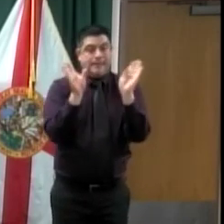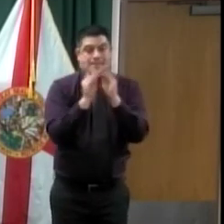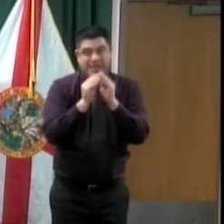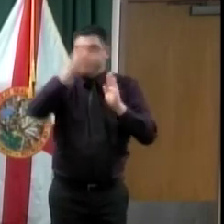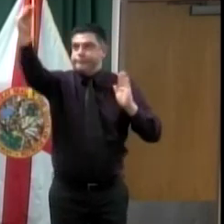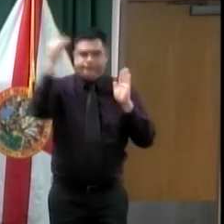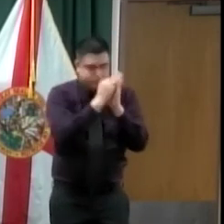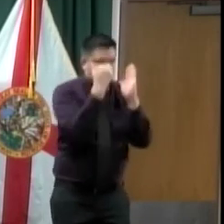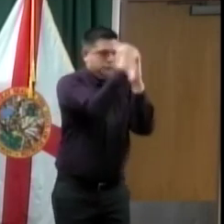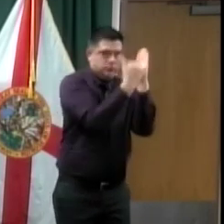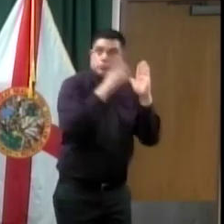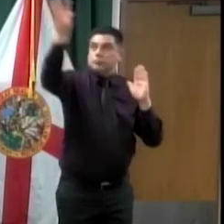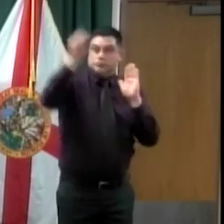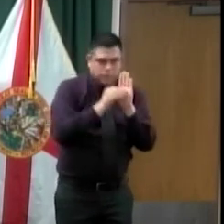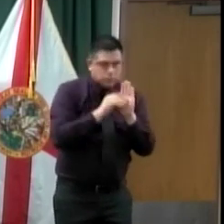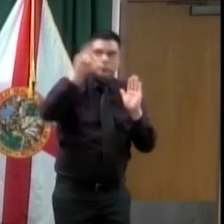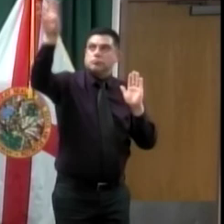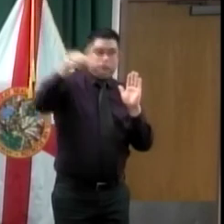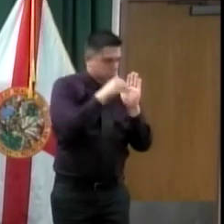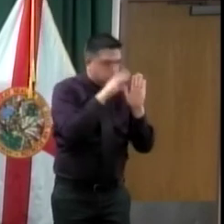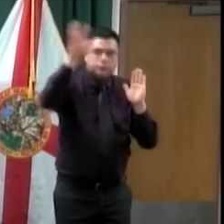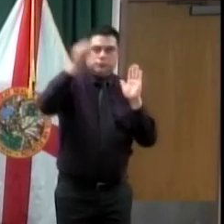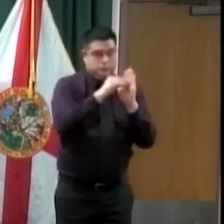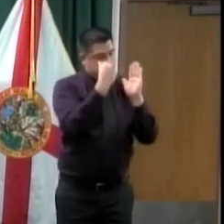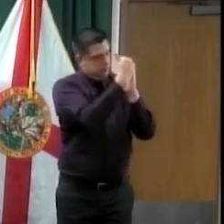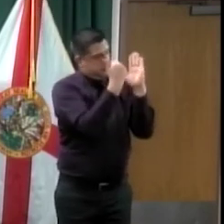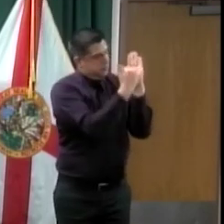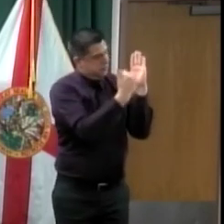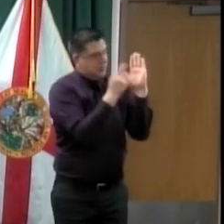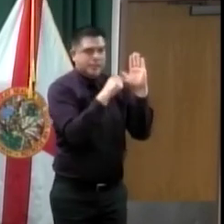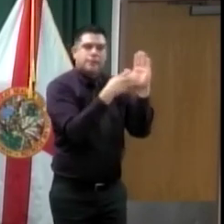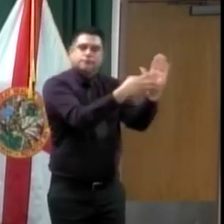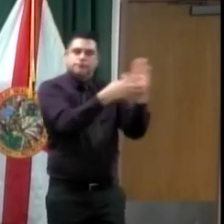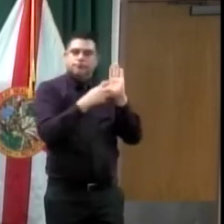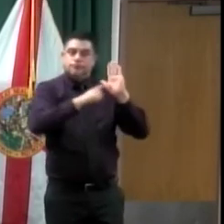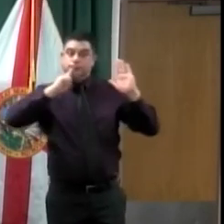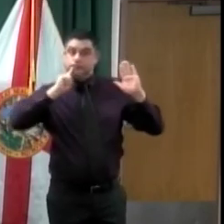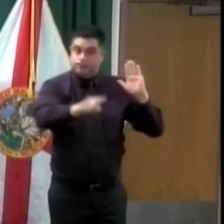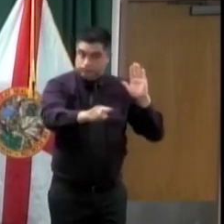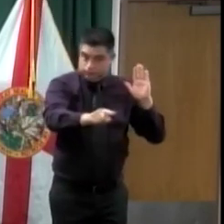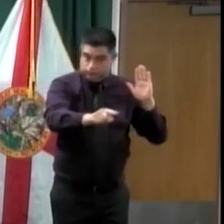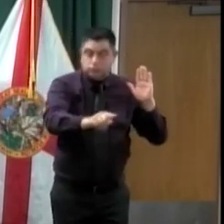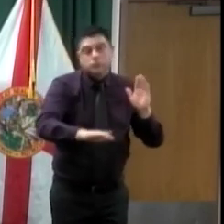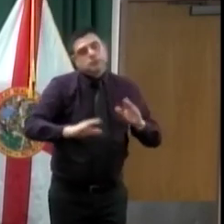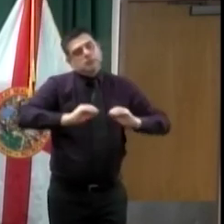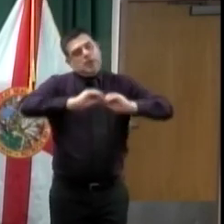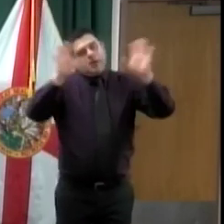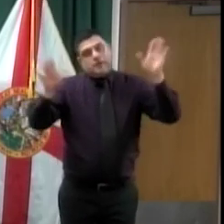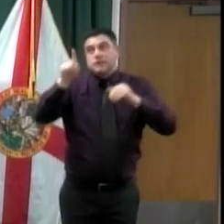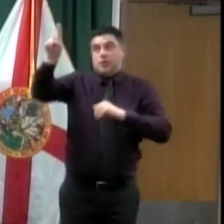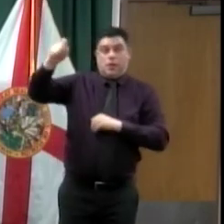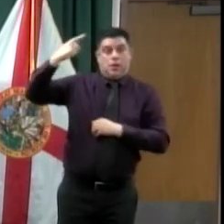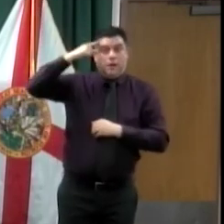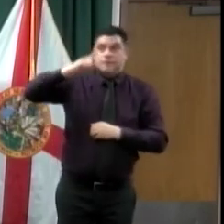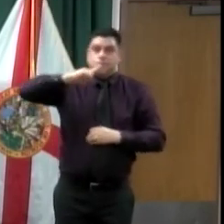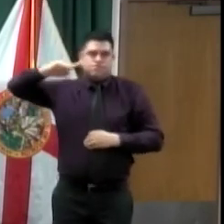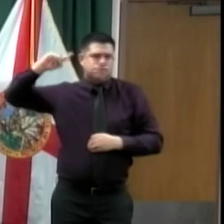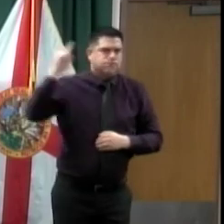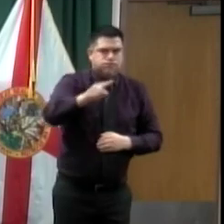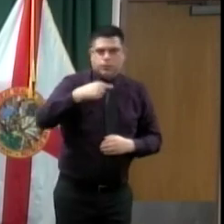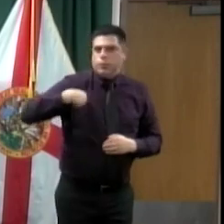people will. But here in Seminole County, remember, we were the first to do an emergency order in the entire state.